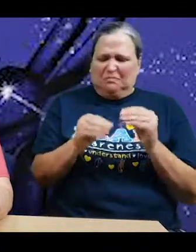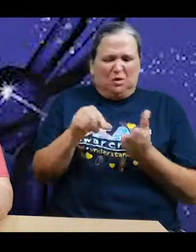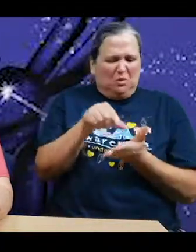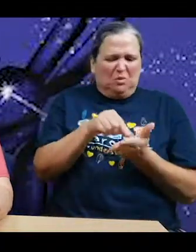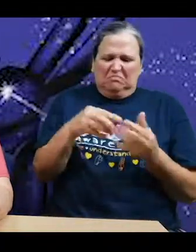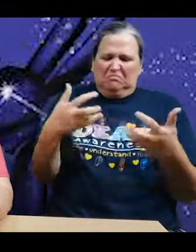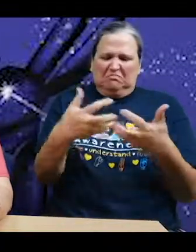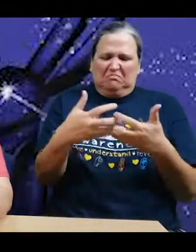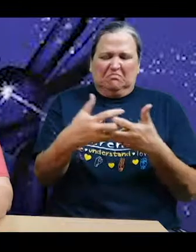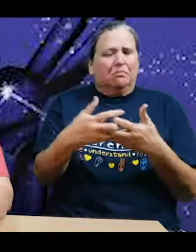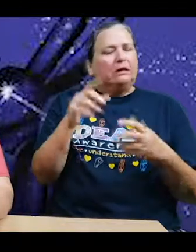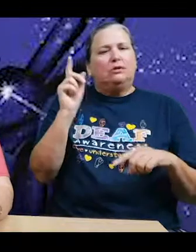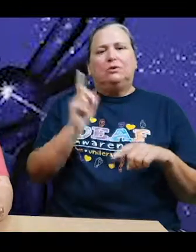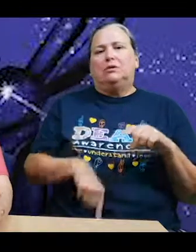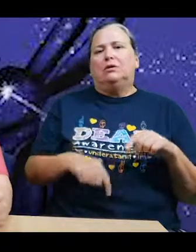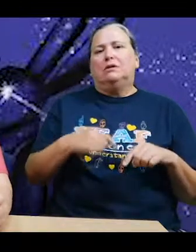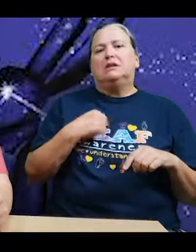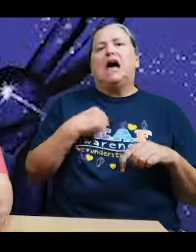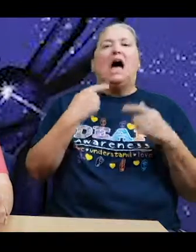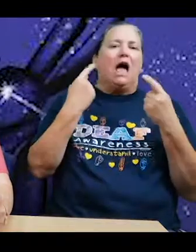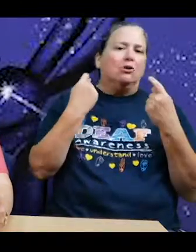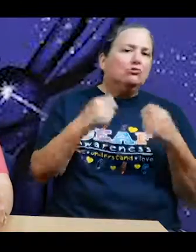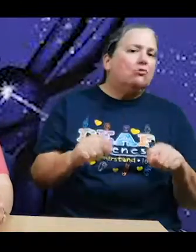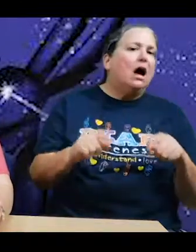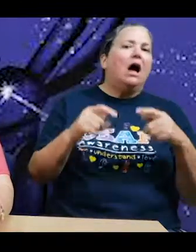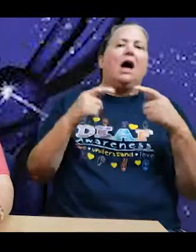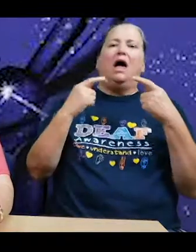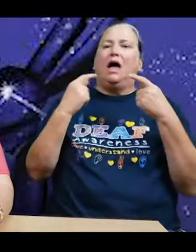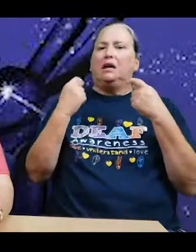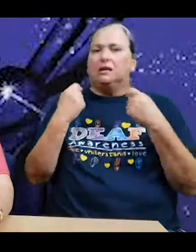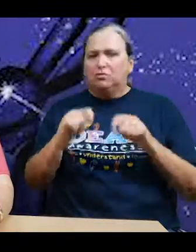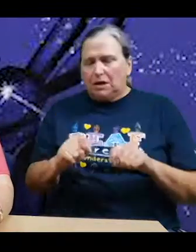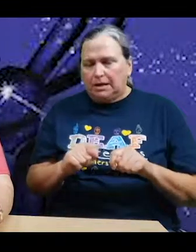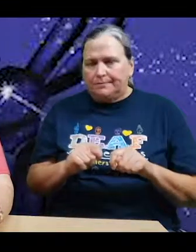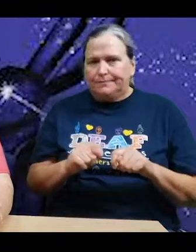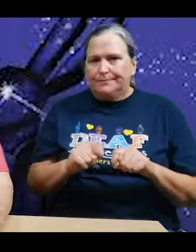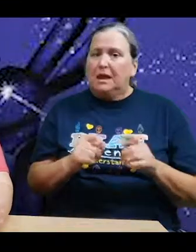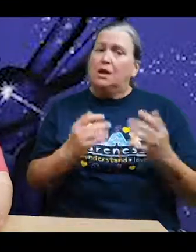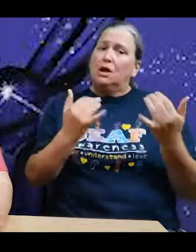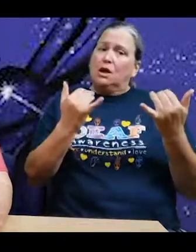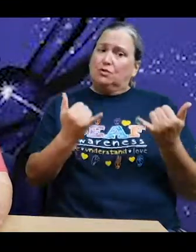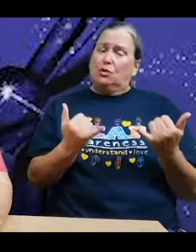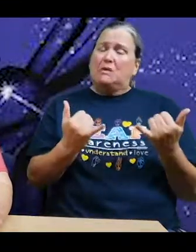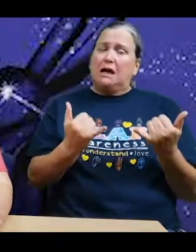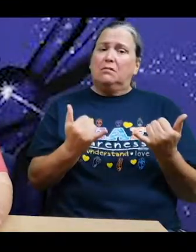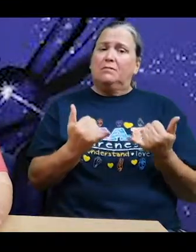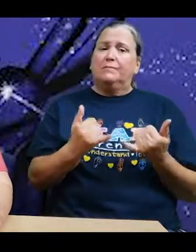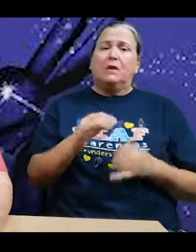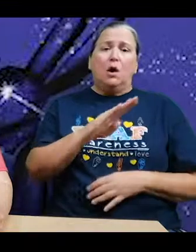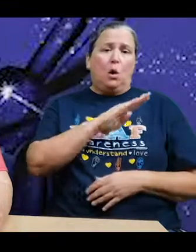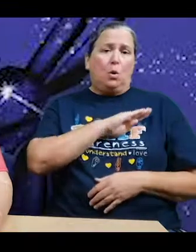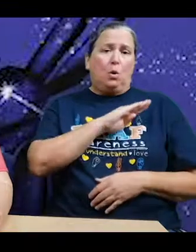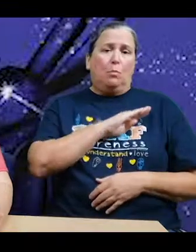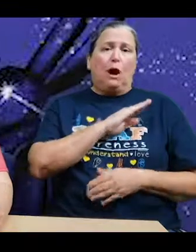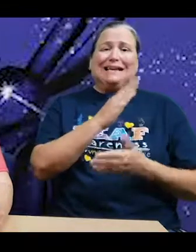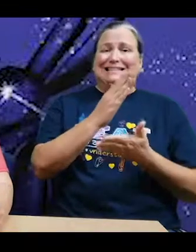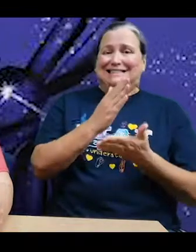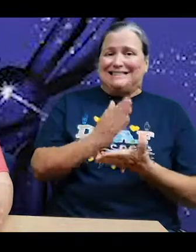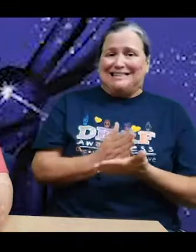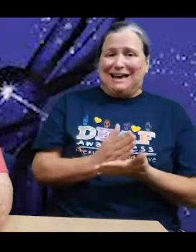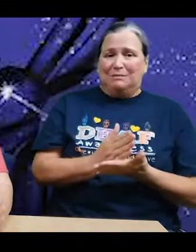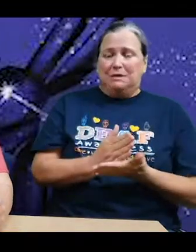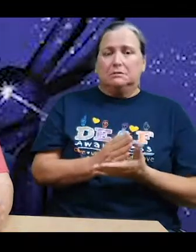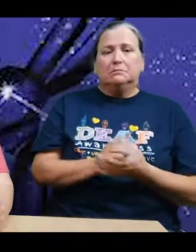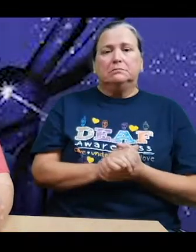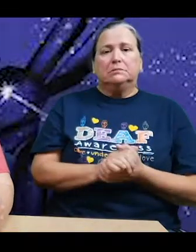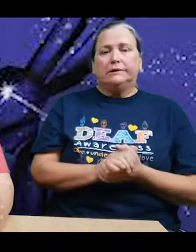I couldn't. I tried and tried. At this point in the story, Bryce stopped walking